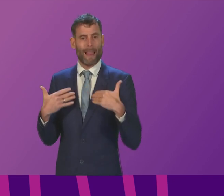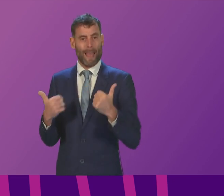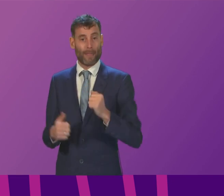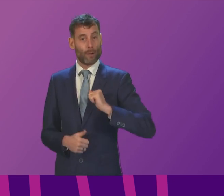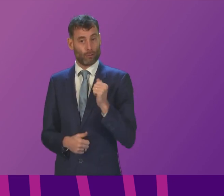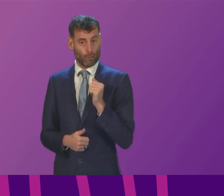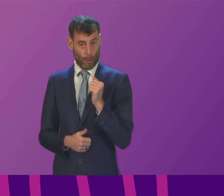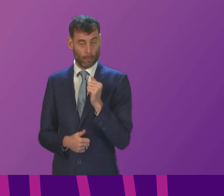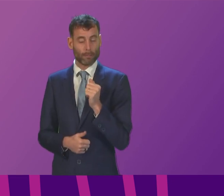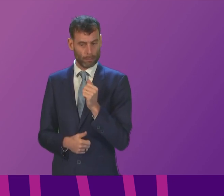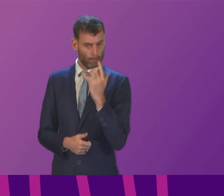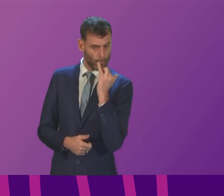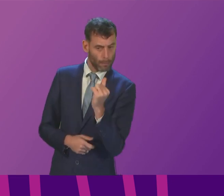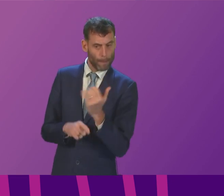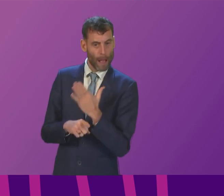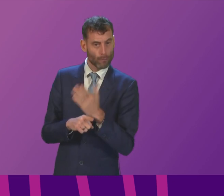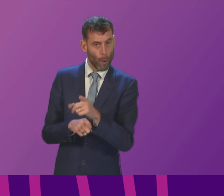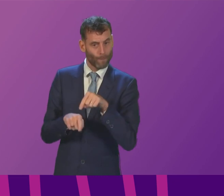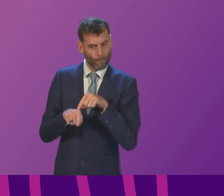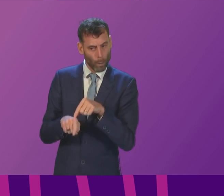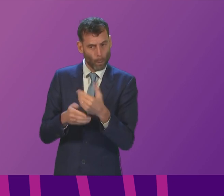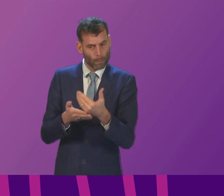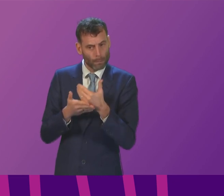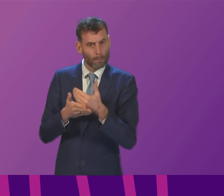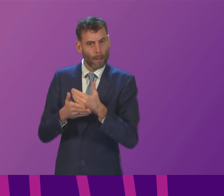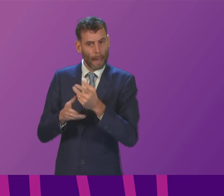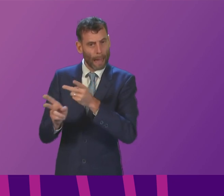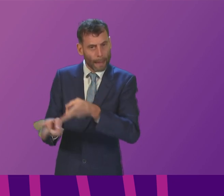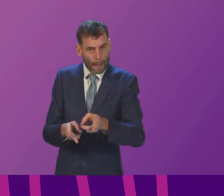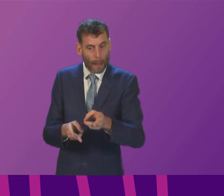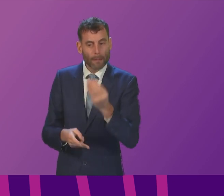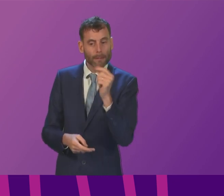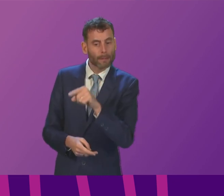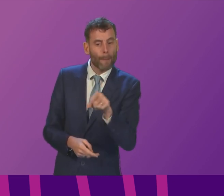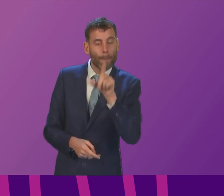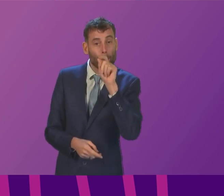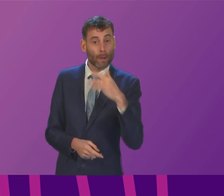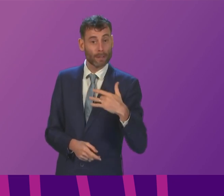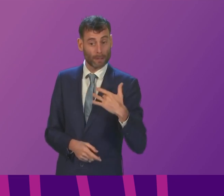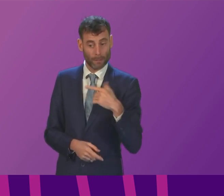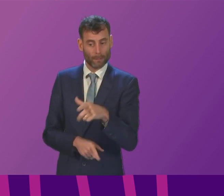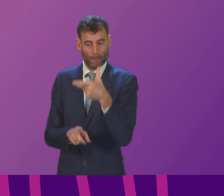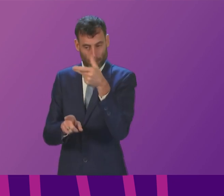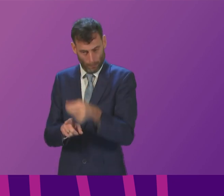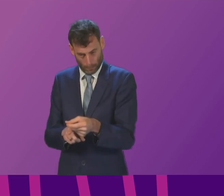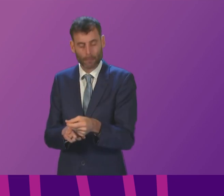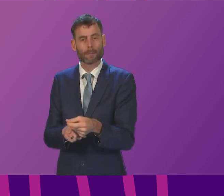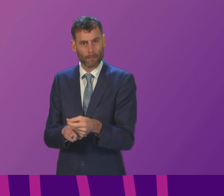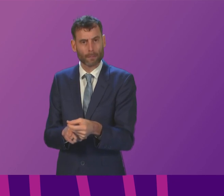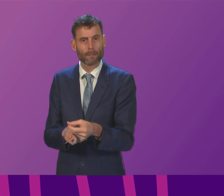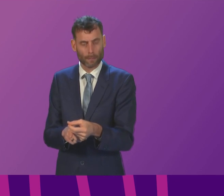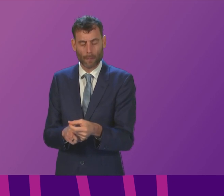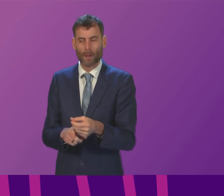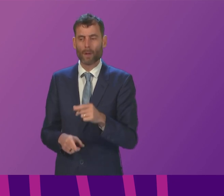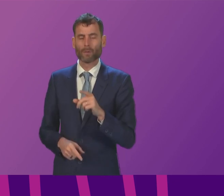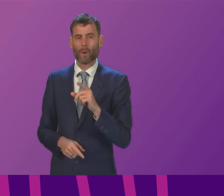protocols are followed there were some surviving birds on the premises and these were euthanised on welfare grounds with ongoing